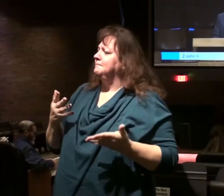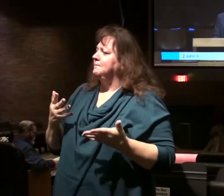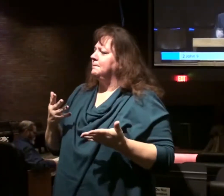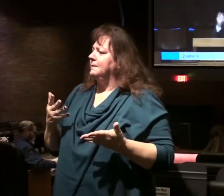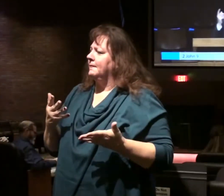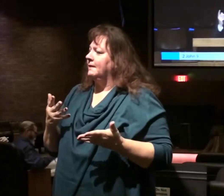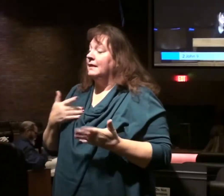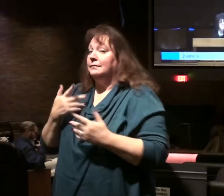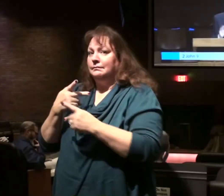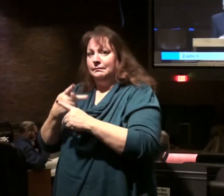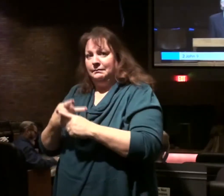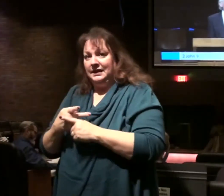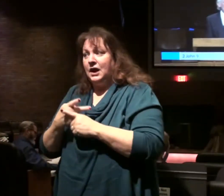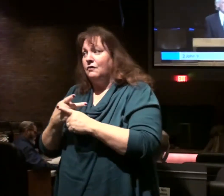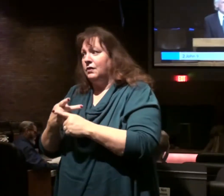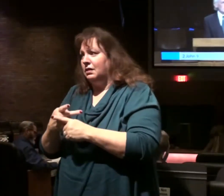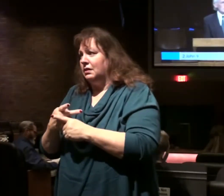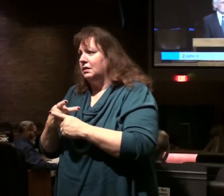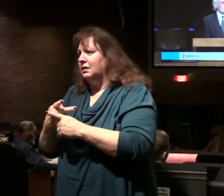Be careful.